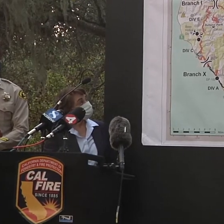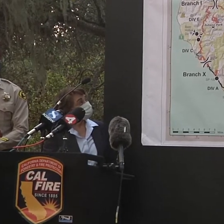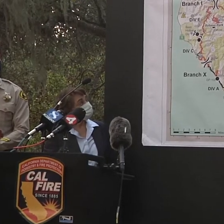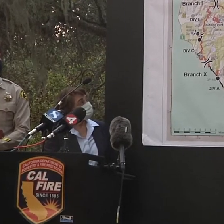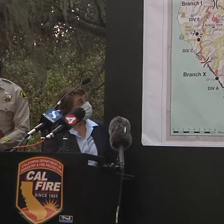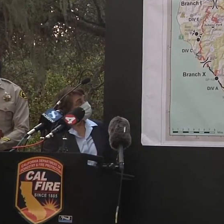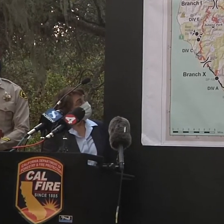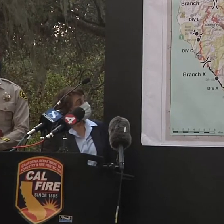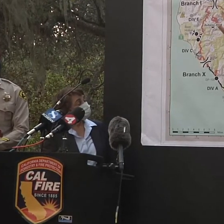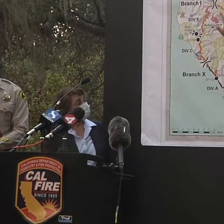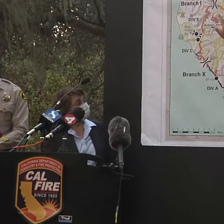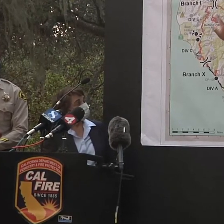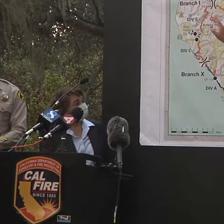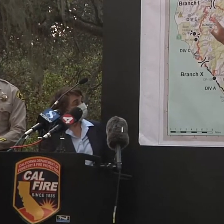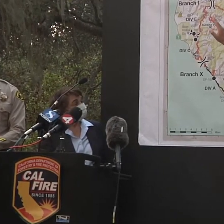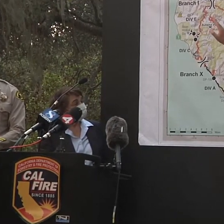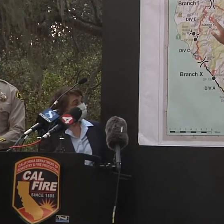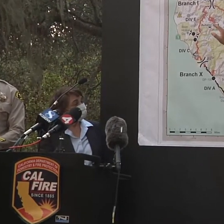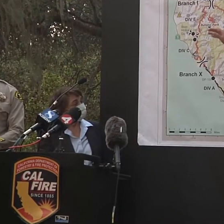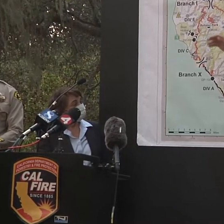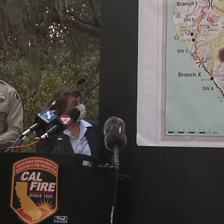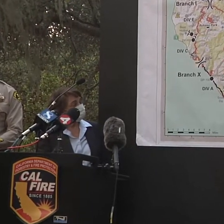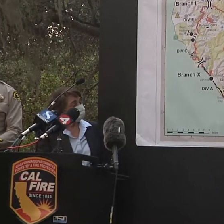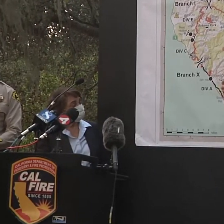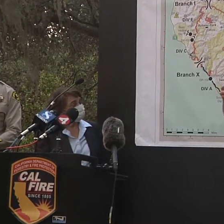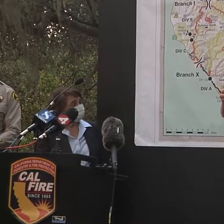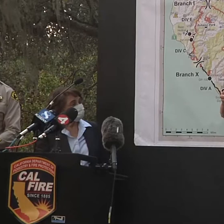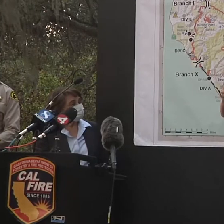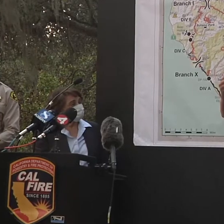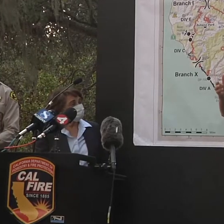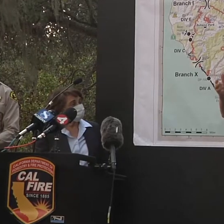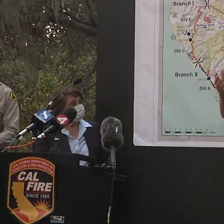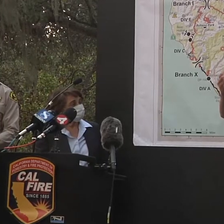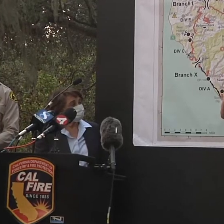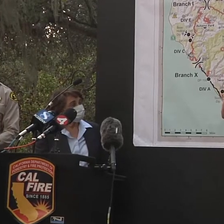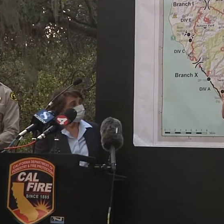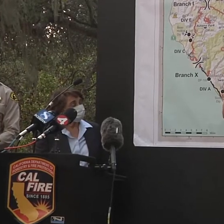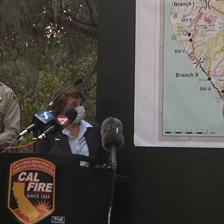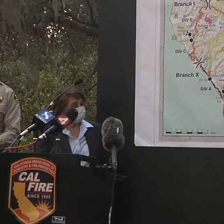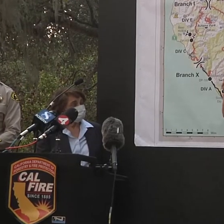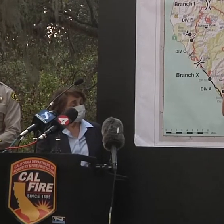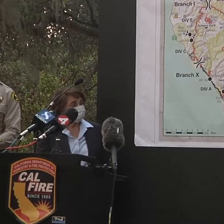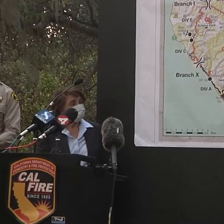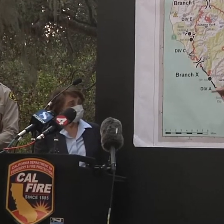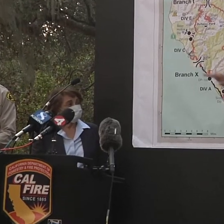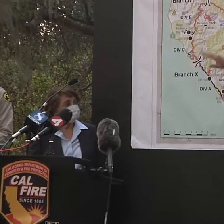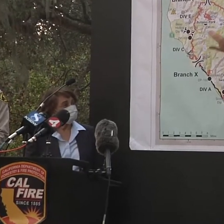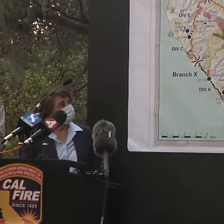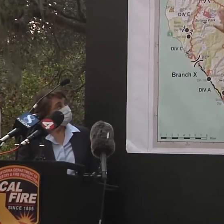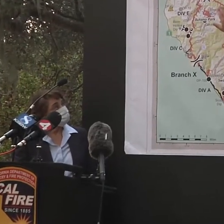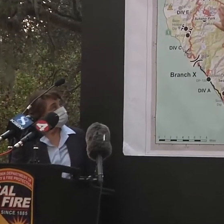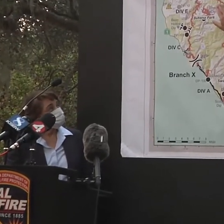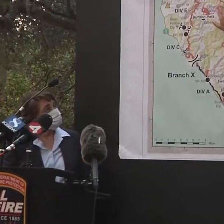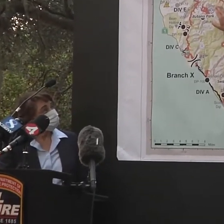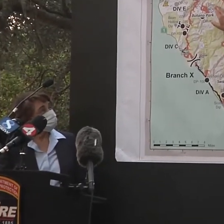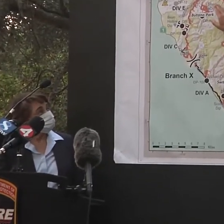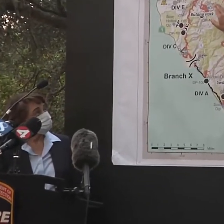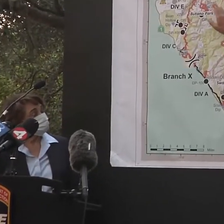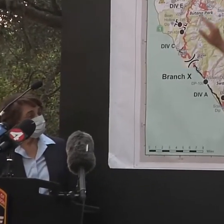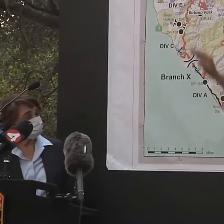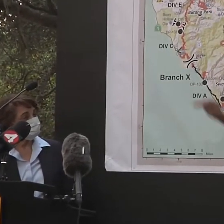might drive into potentially Santa Clara County. As you heard earlier that the evacuation warning has been lifted and that's